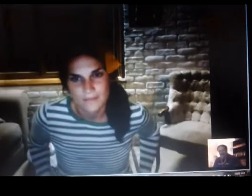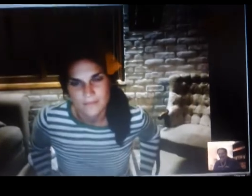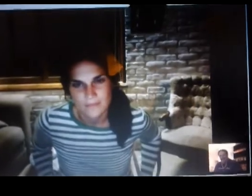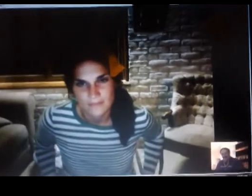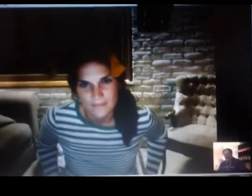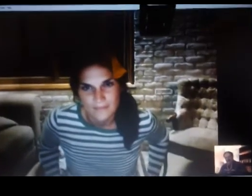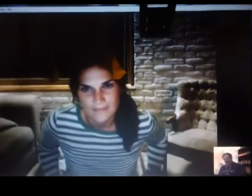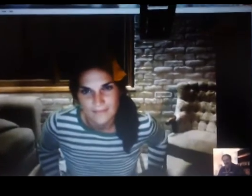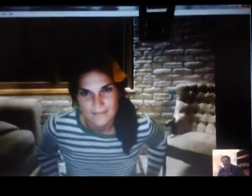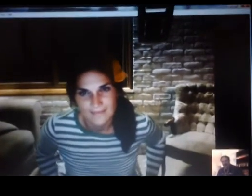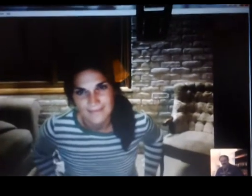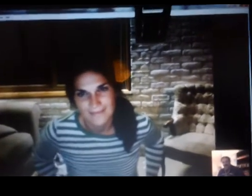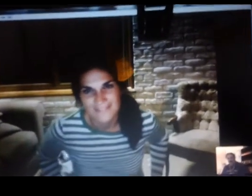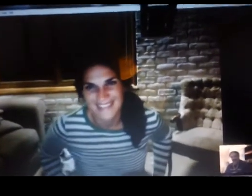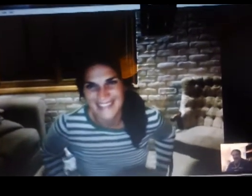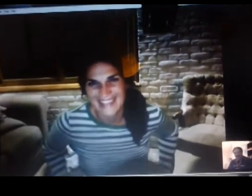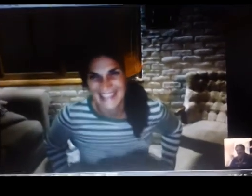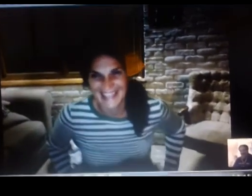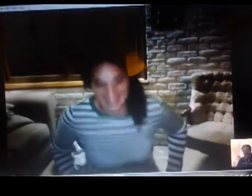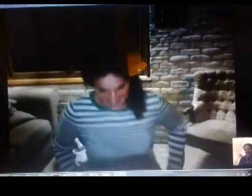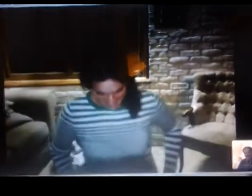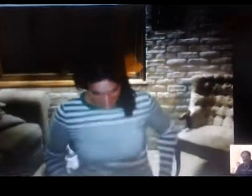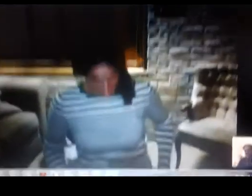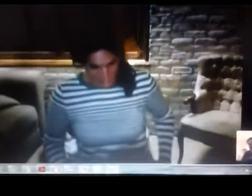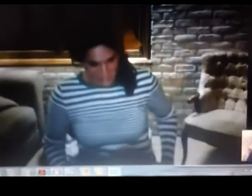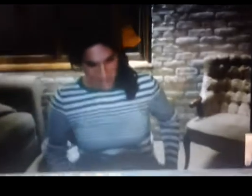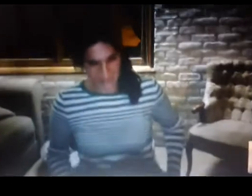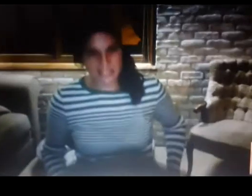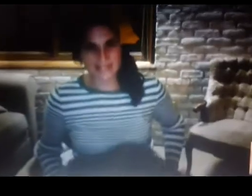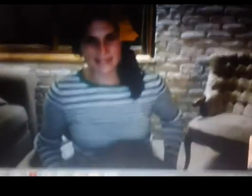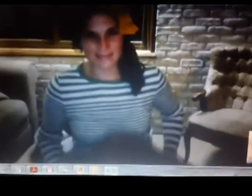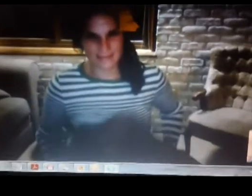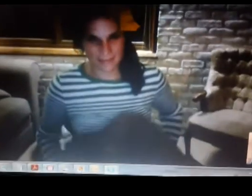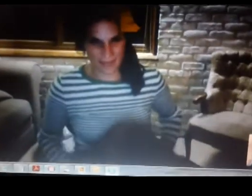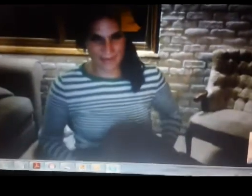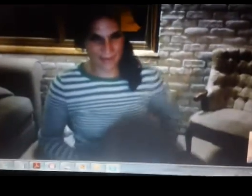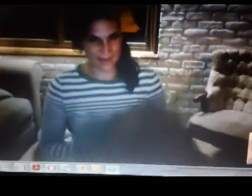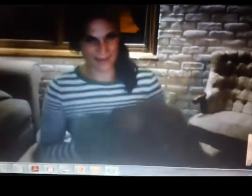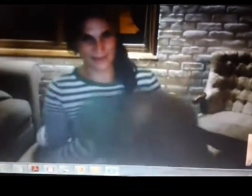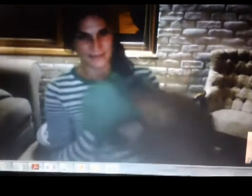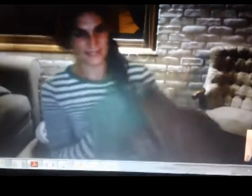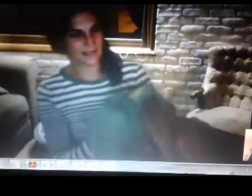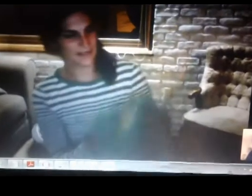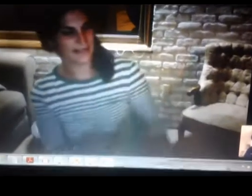dog jumping on you a minute ago and i mean right now see yeah